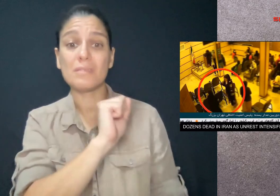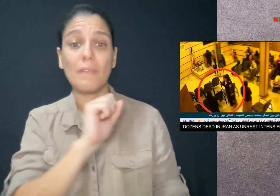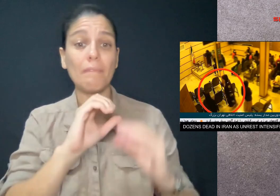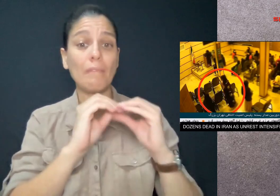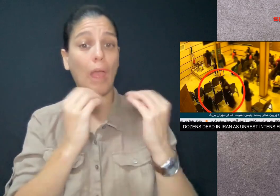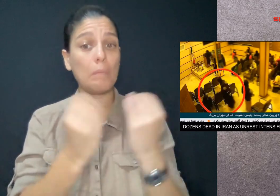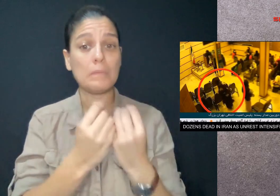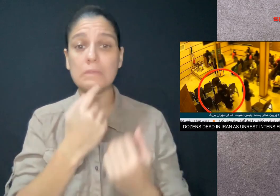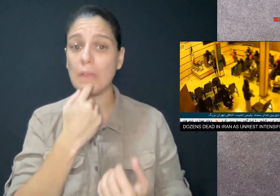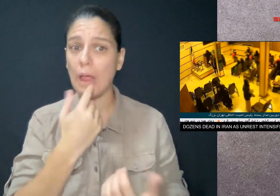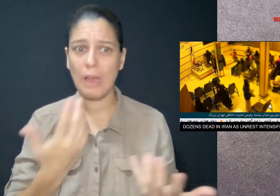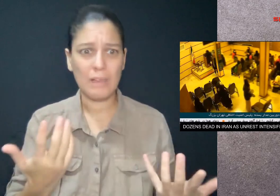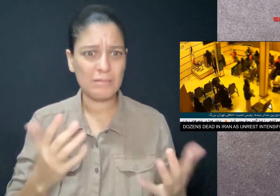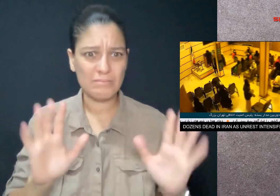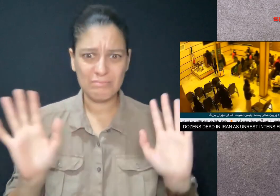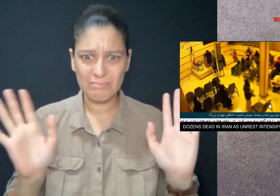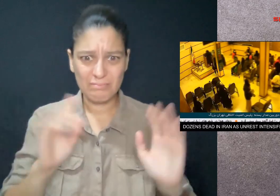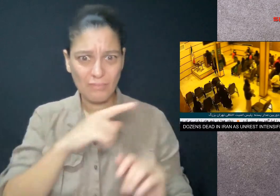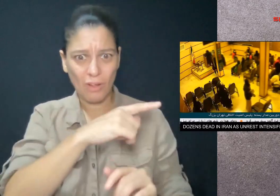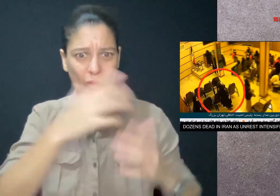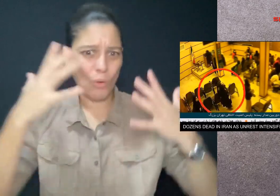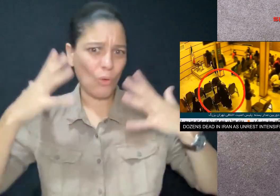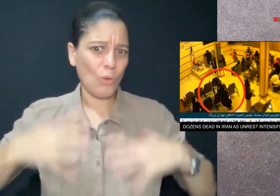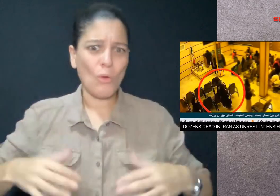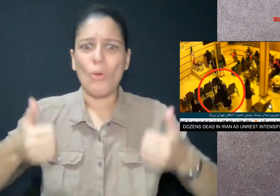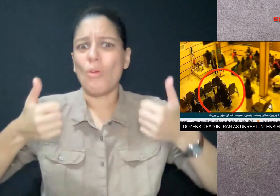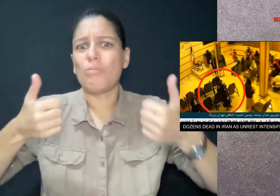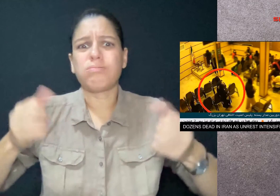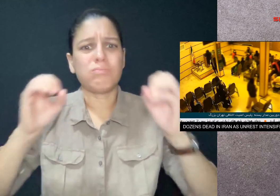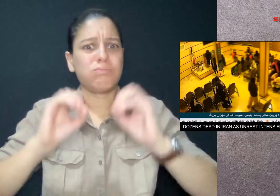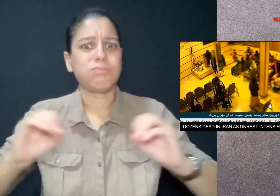But her family says she was healthy with no heart conditions.